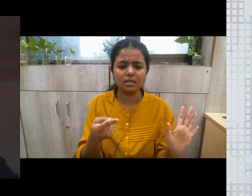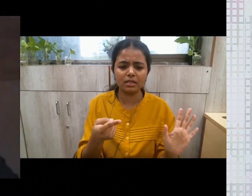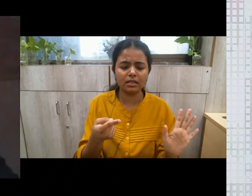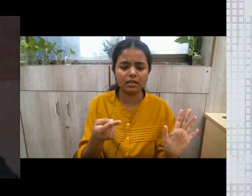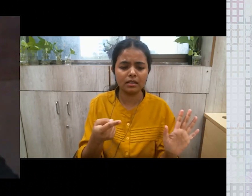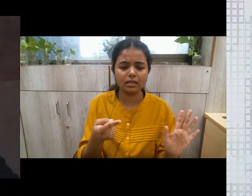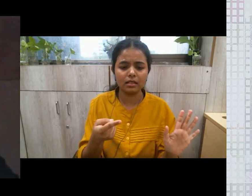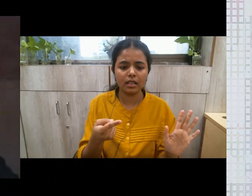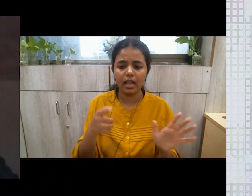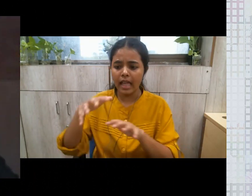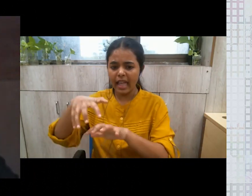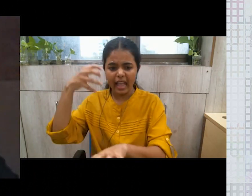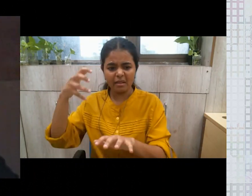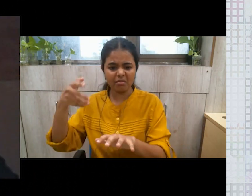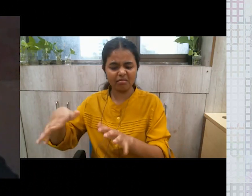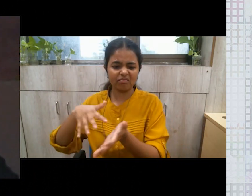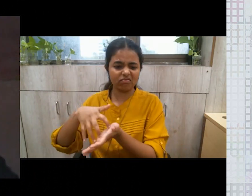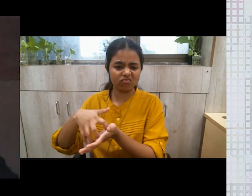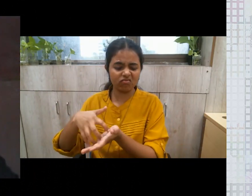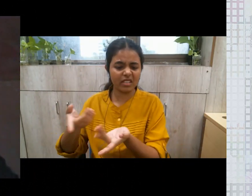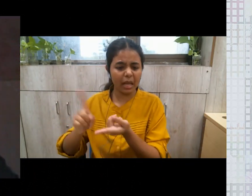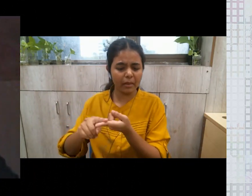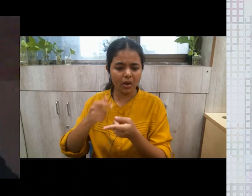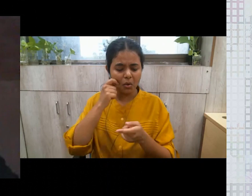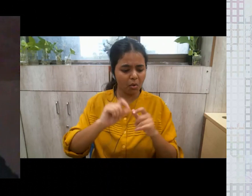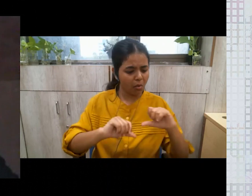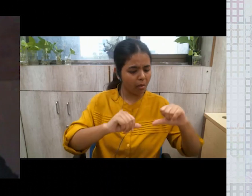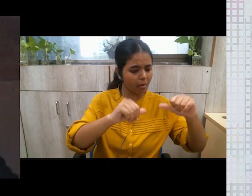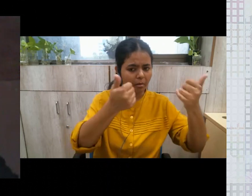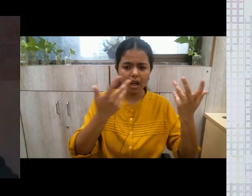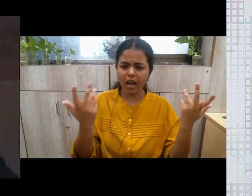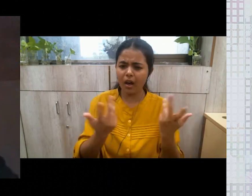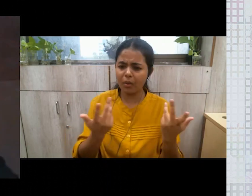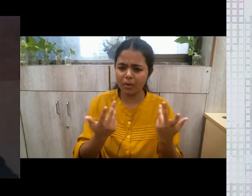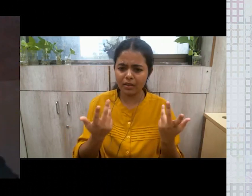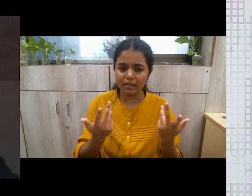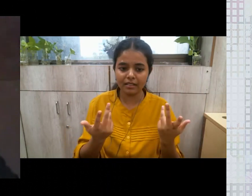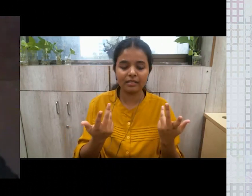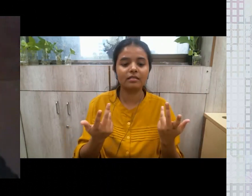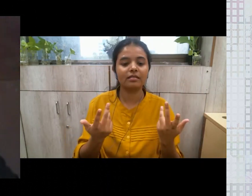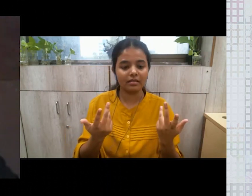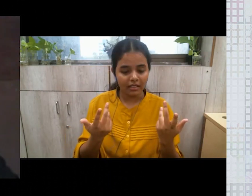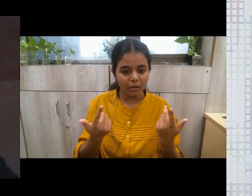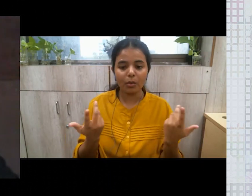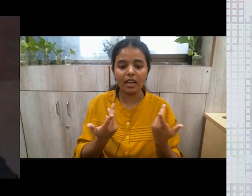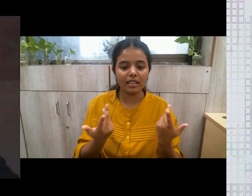that while animals leave their weak behind we do not we take care of our weak